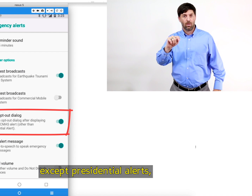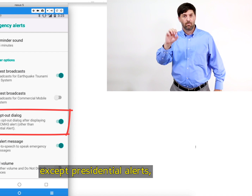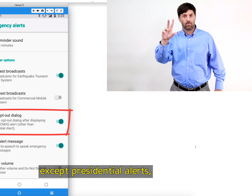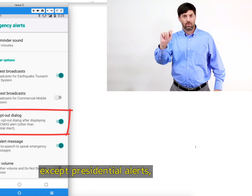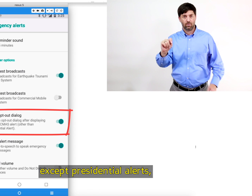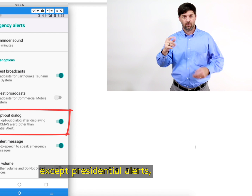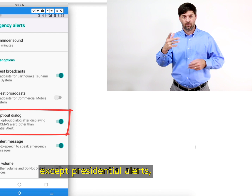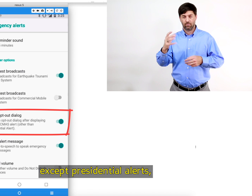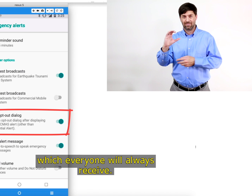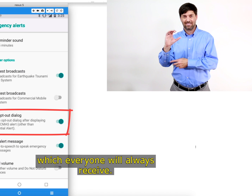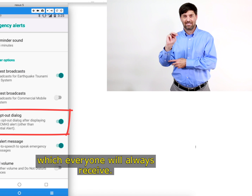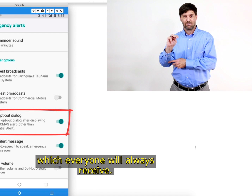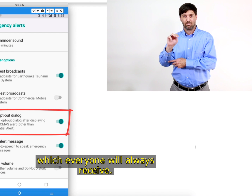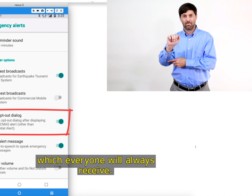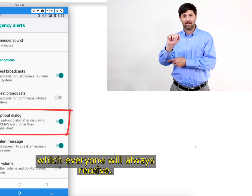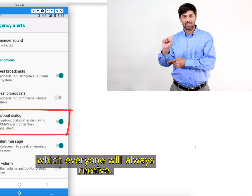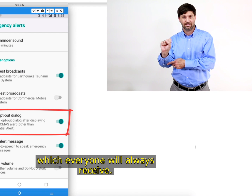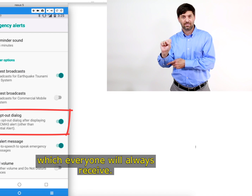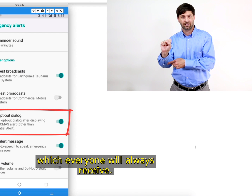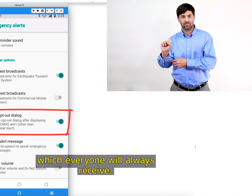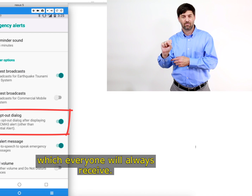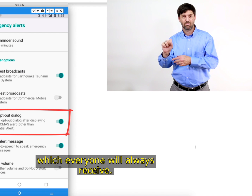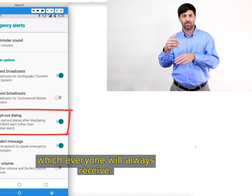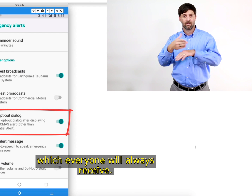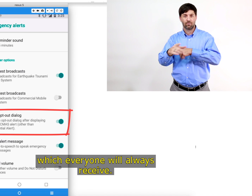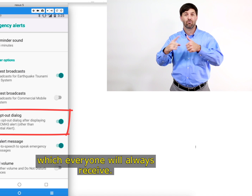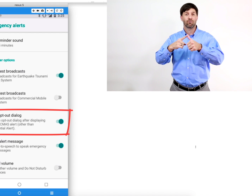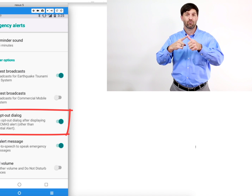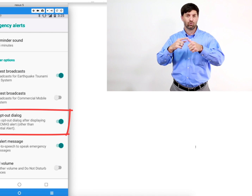presidential alerts, which everyone will always receive.